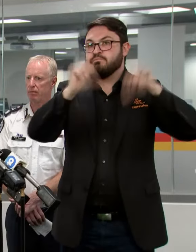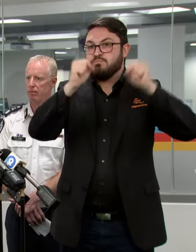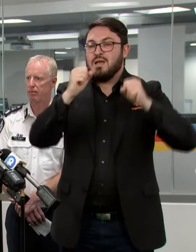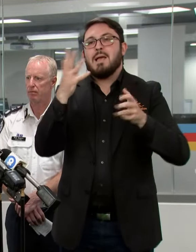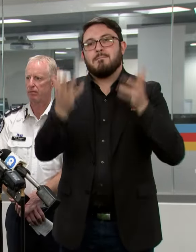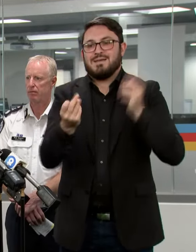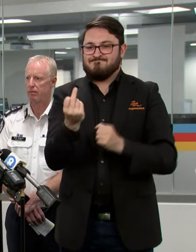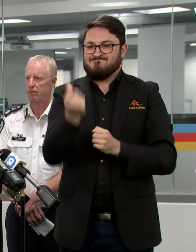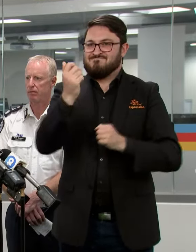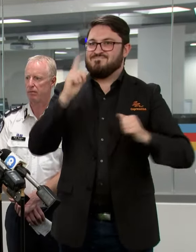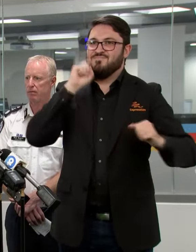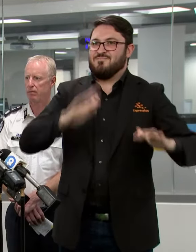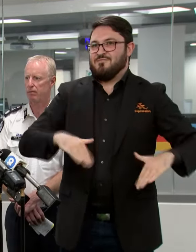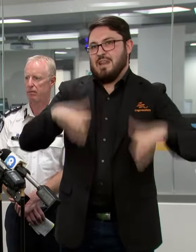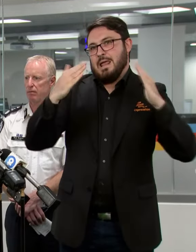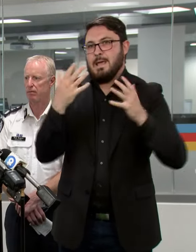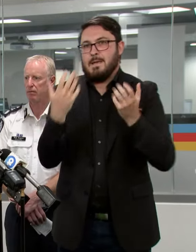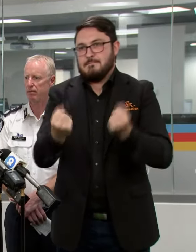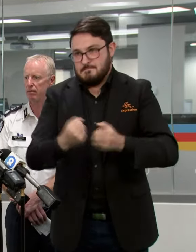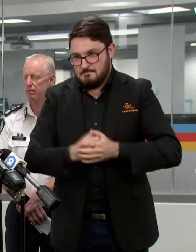flash flooding in that region.